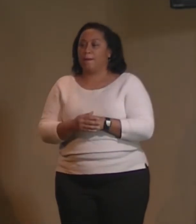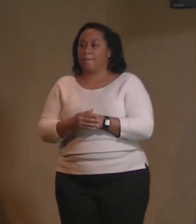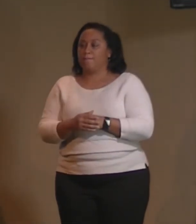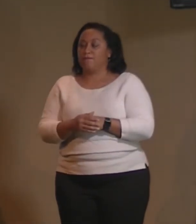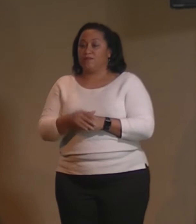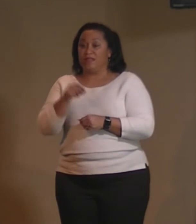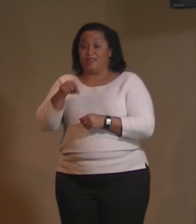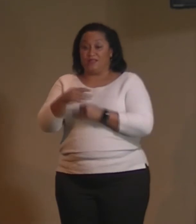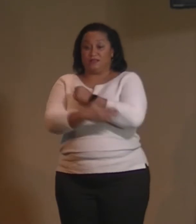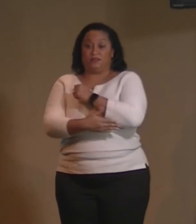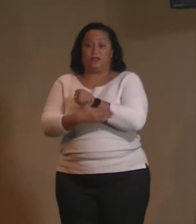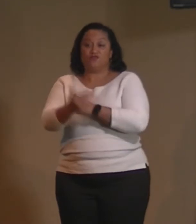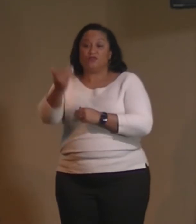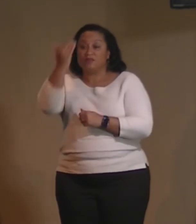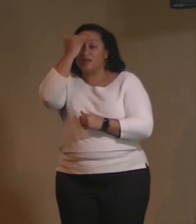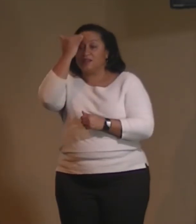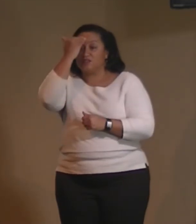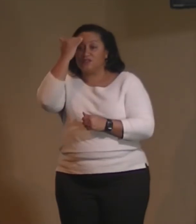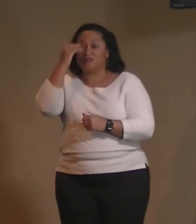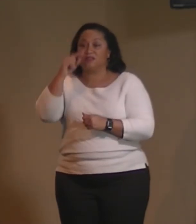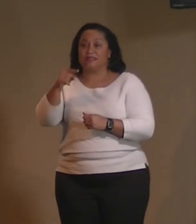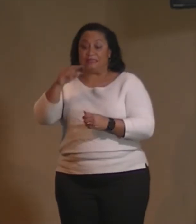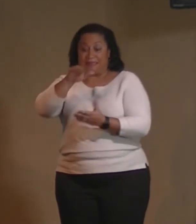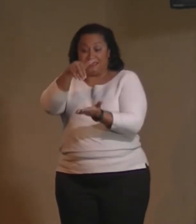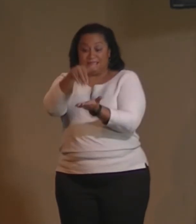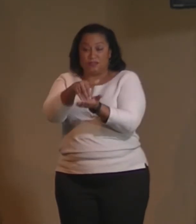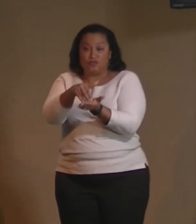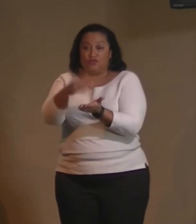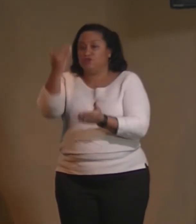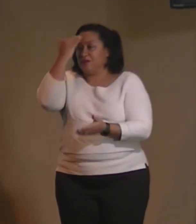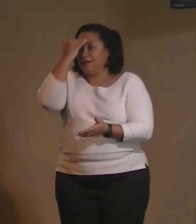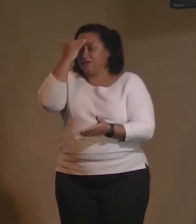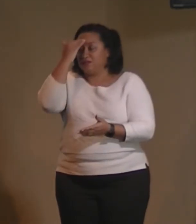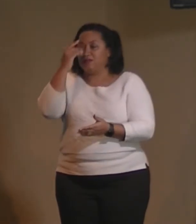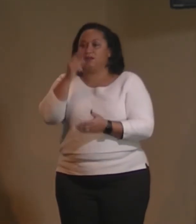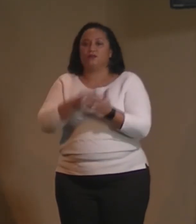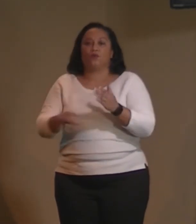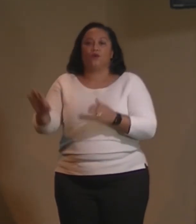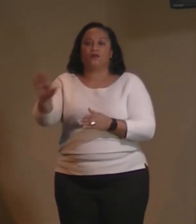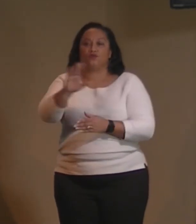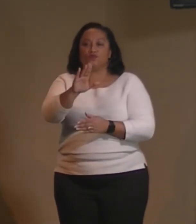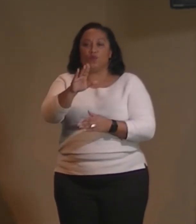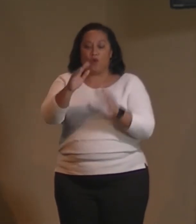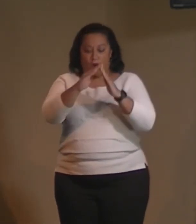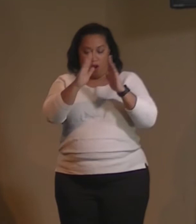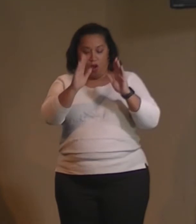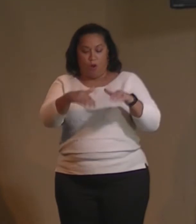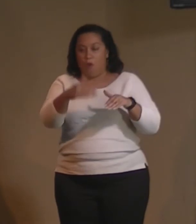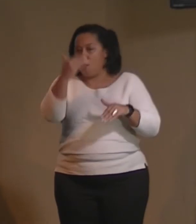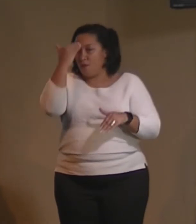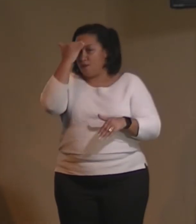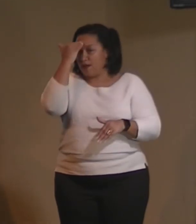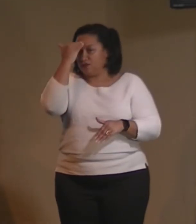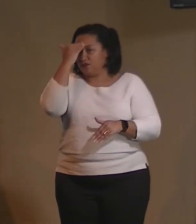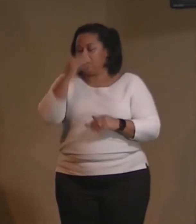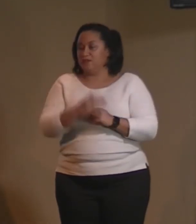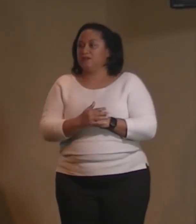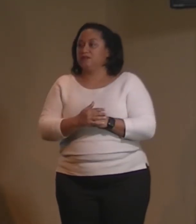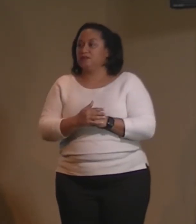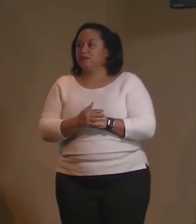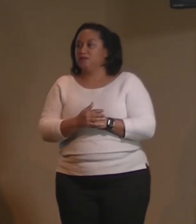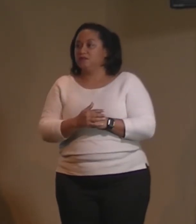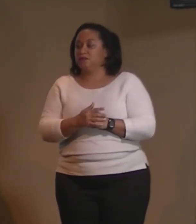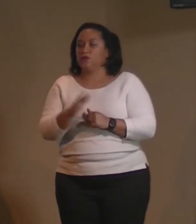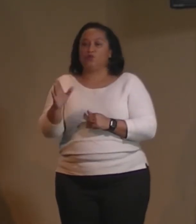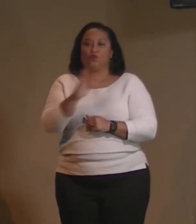this country what is the consciousness of this center what is the consciousness of your home and what is your